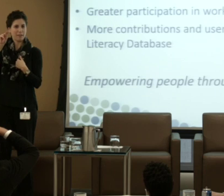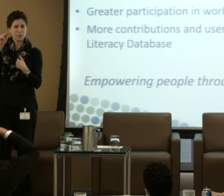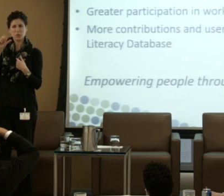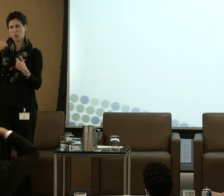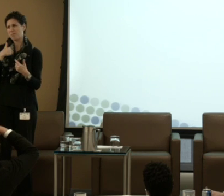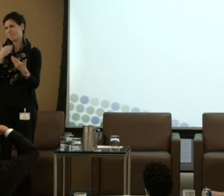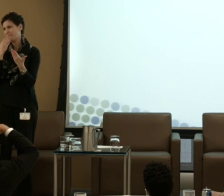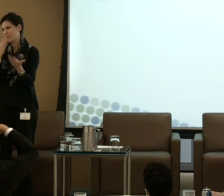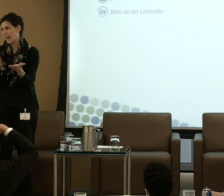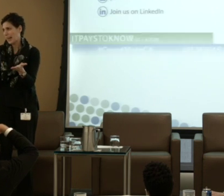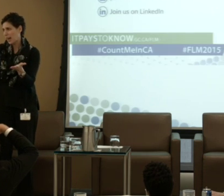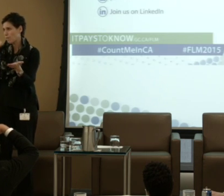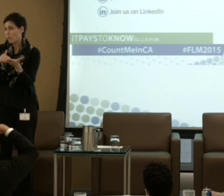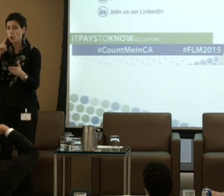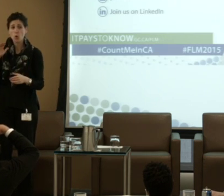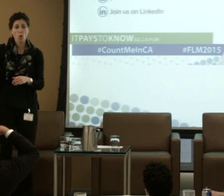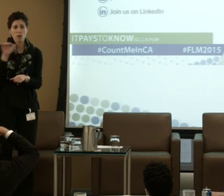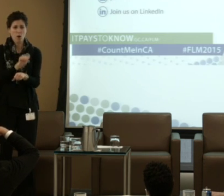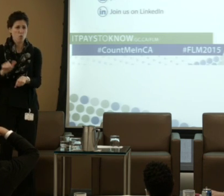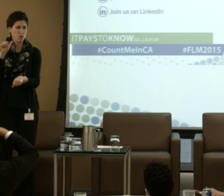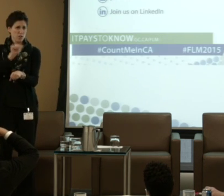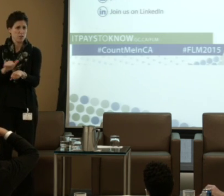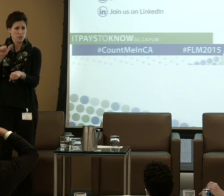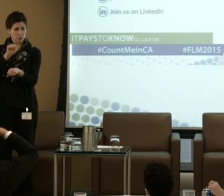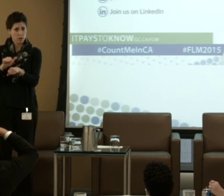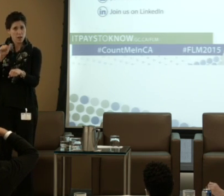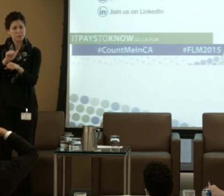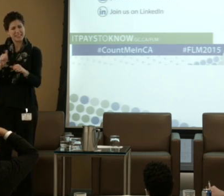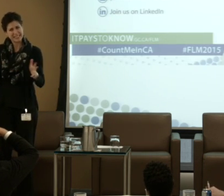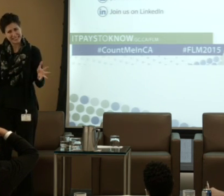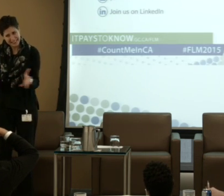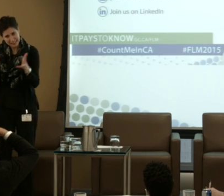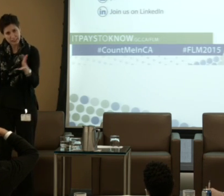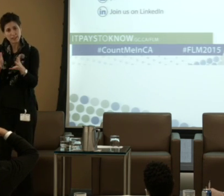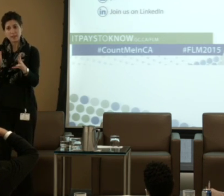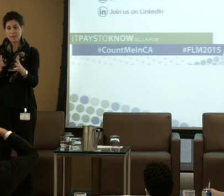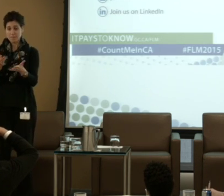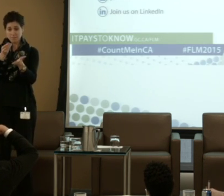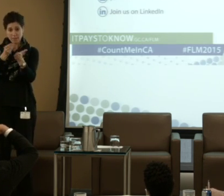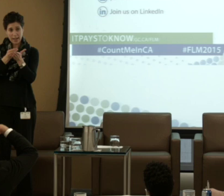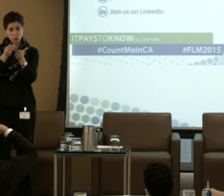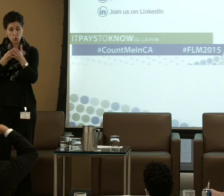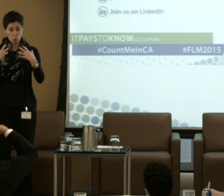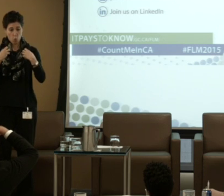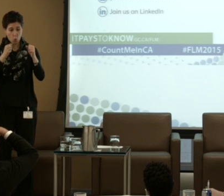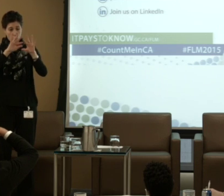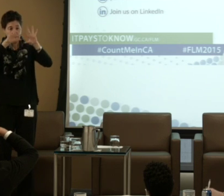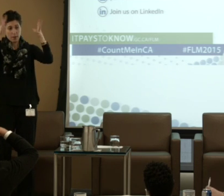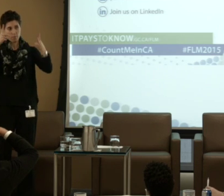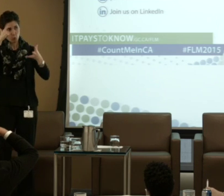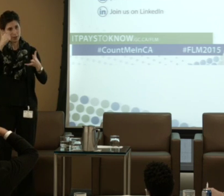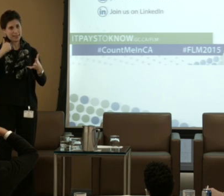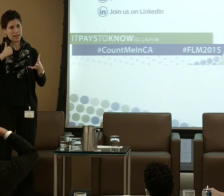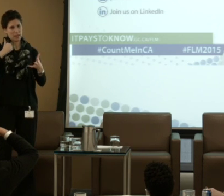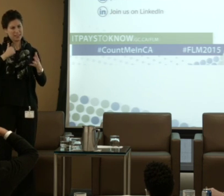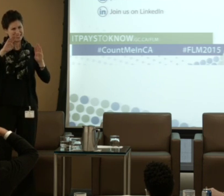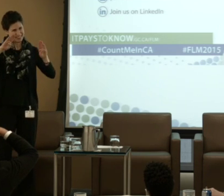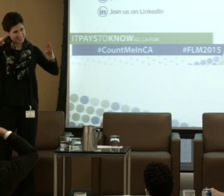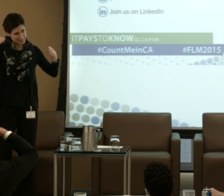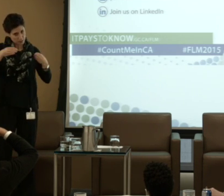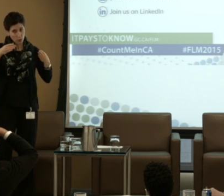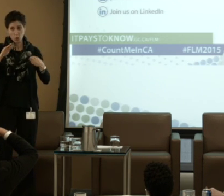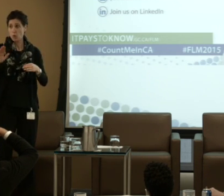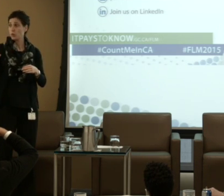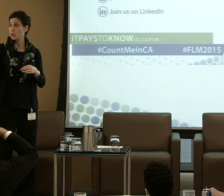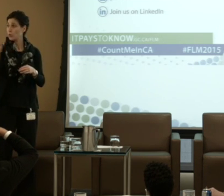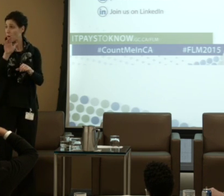work that you do. And I encourage you to keep putting the financial well-being of Canadians front and centre through the activities, the